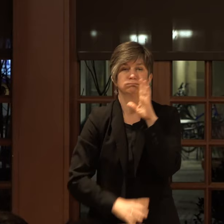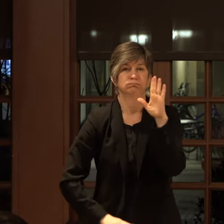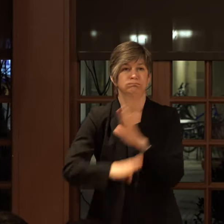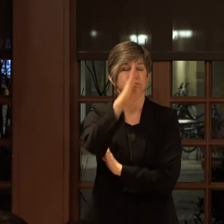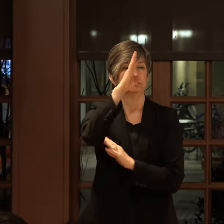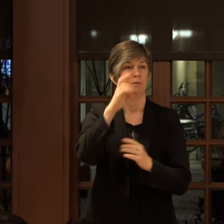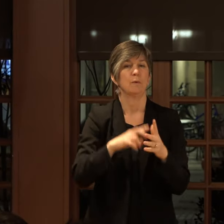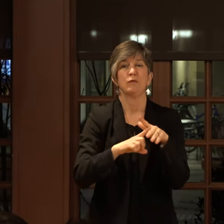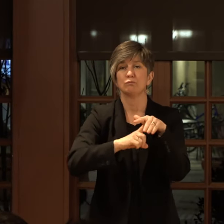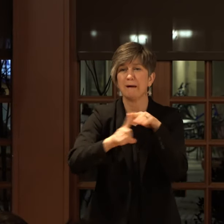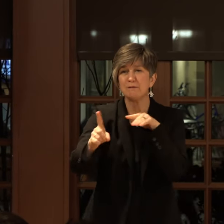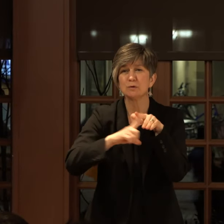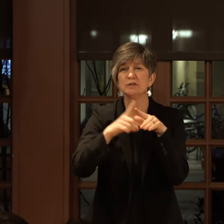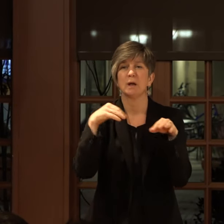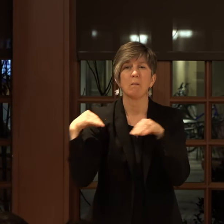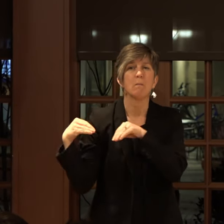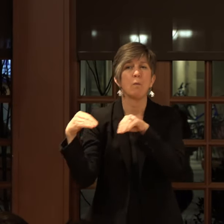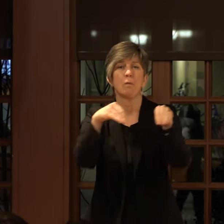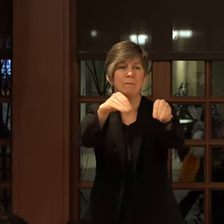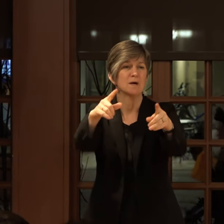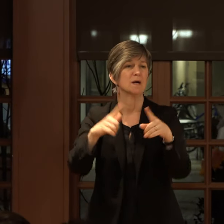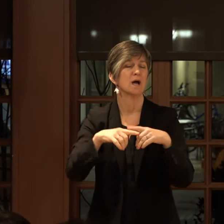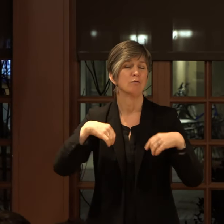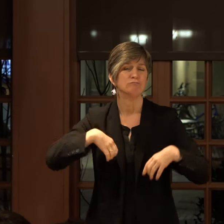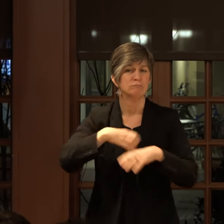refugee movement, refugee crises.